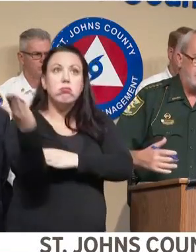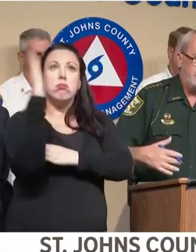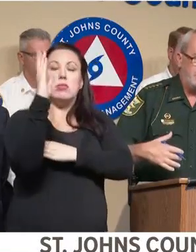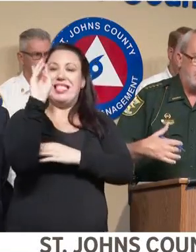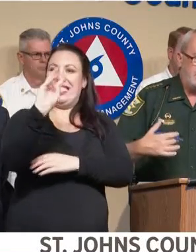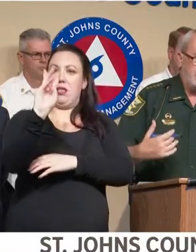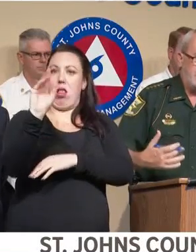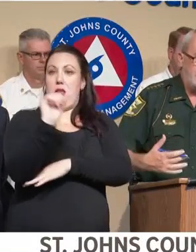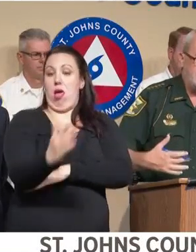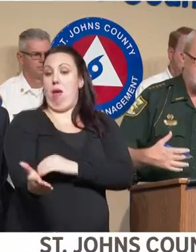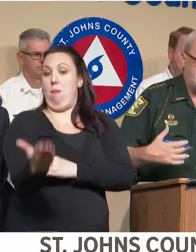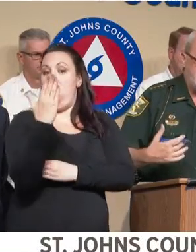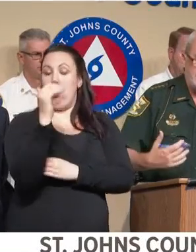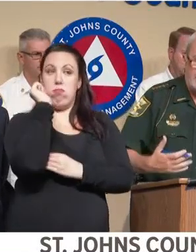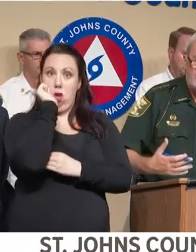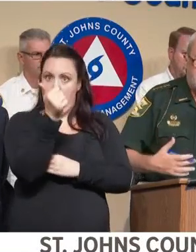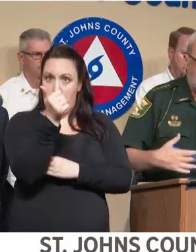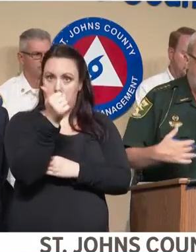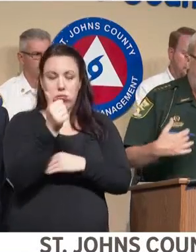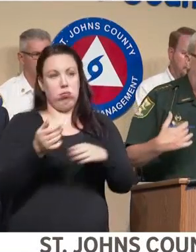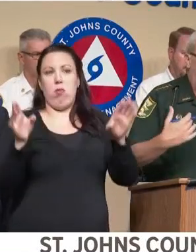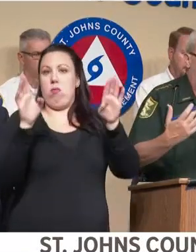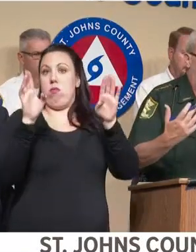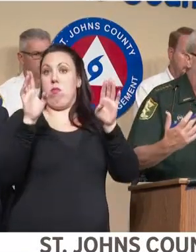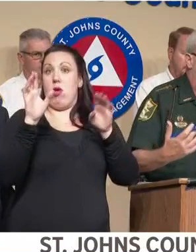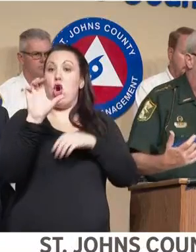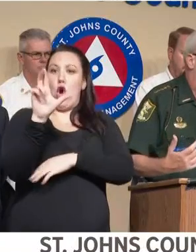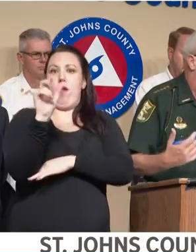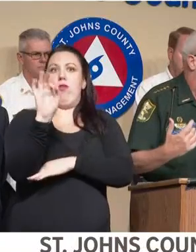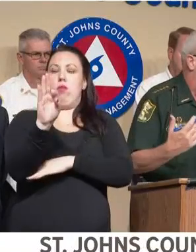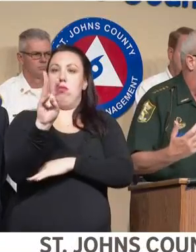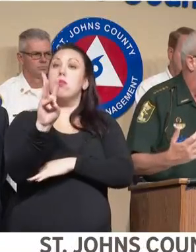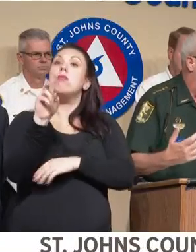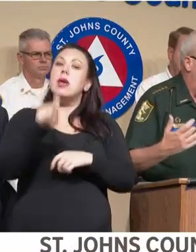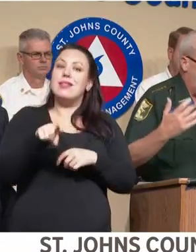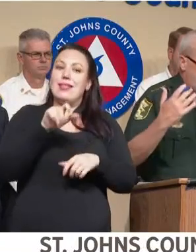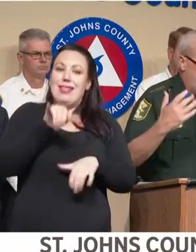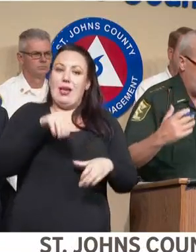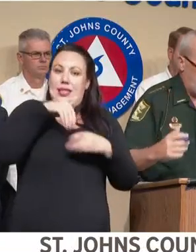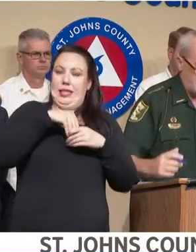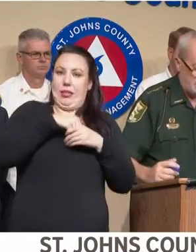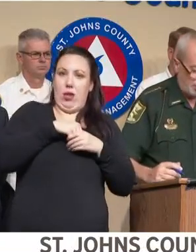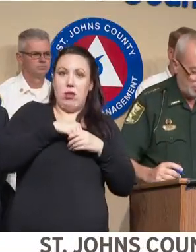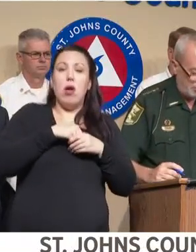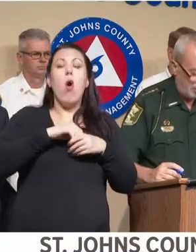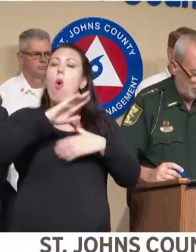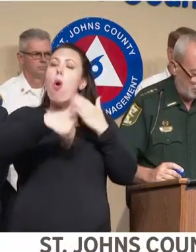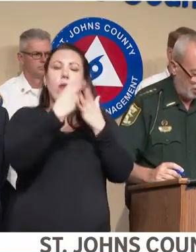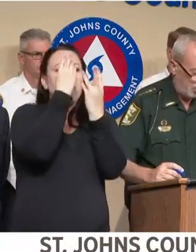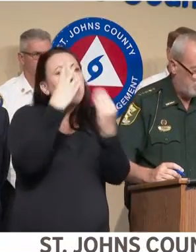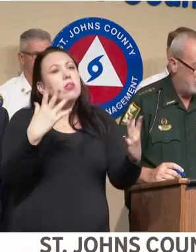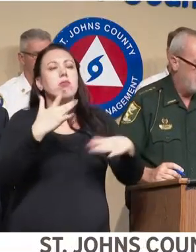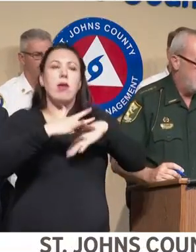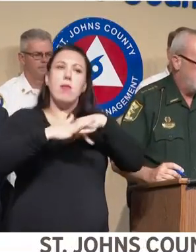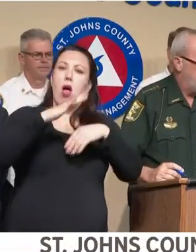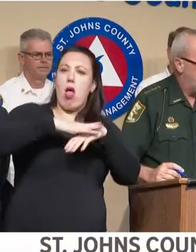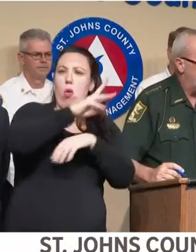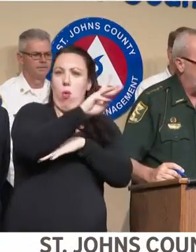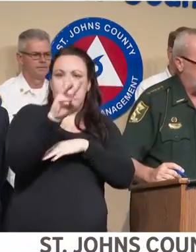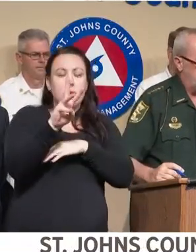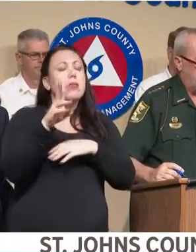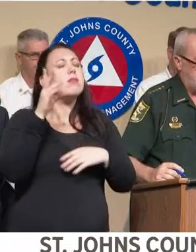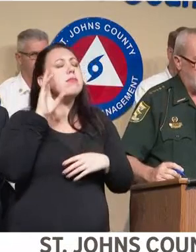be a curfew in the areas that have been identified and that information is available through the websites and other ways. But